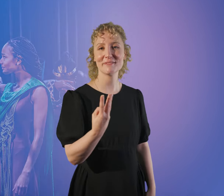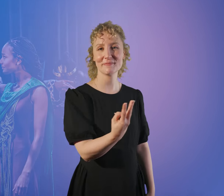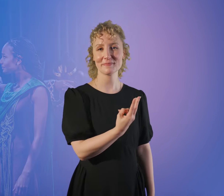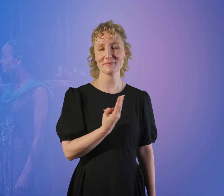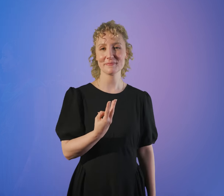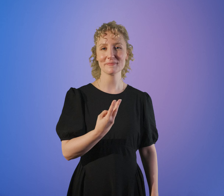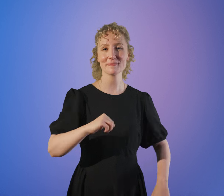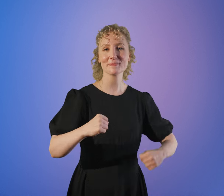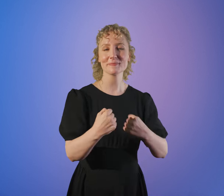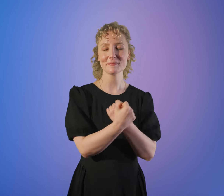She has her daughter.